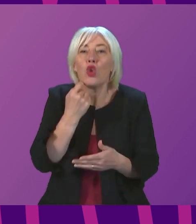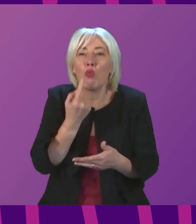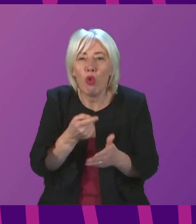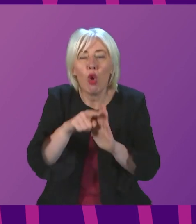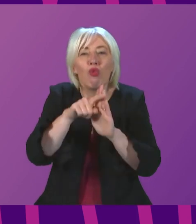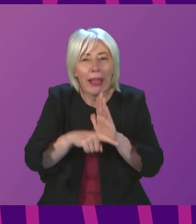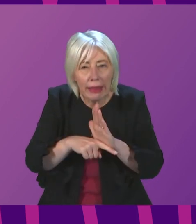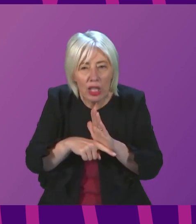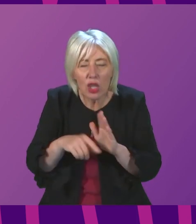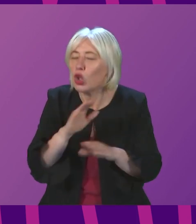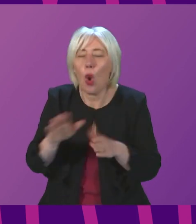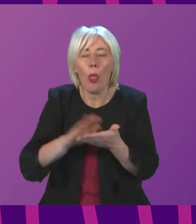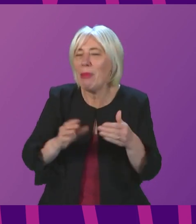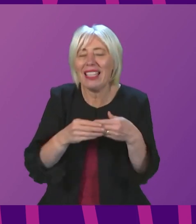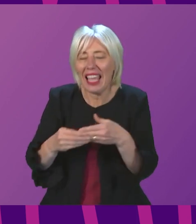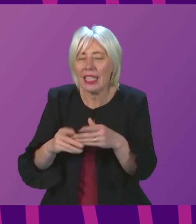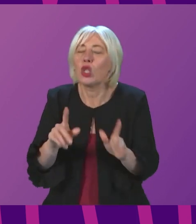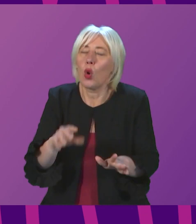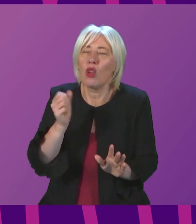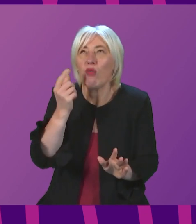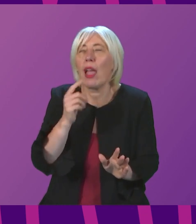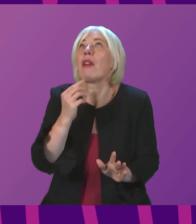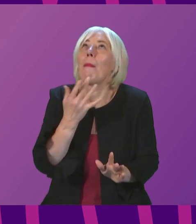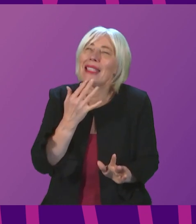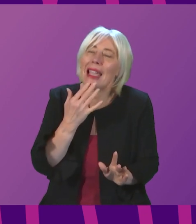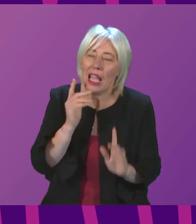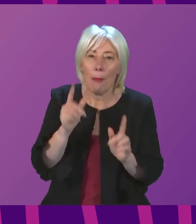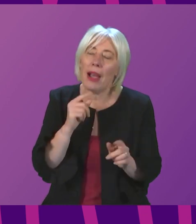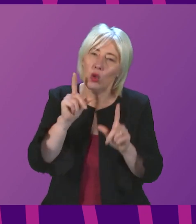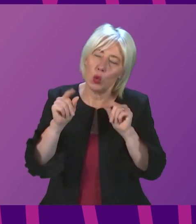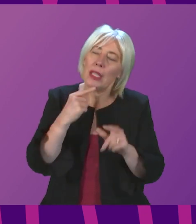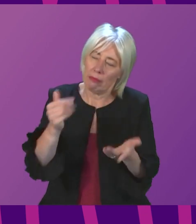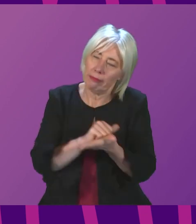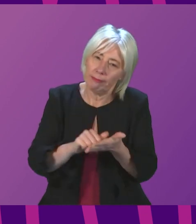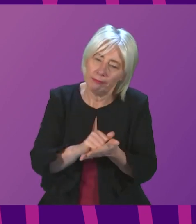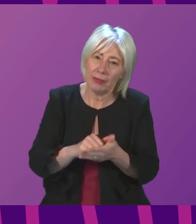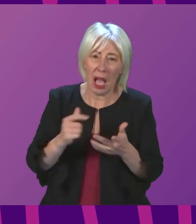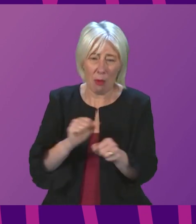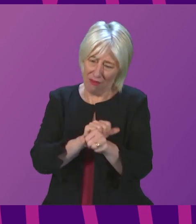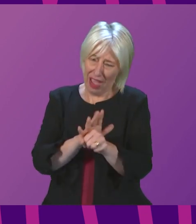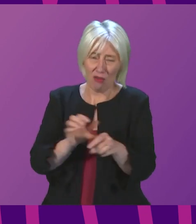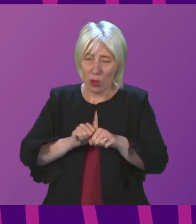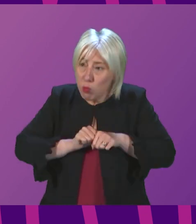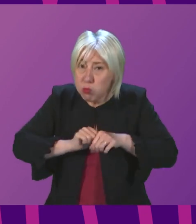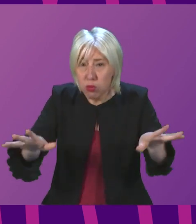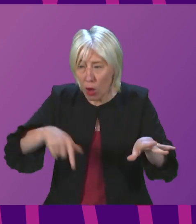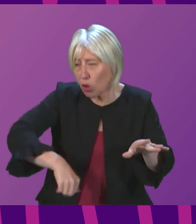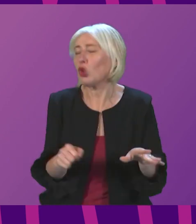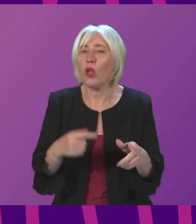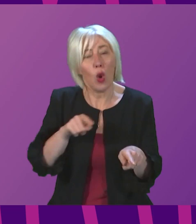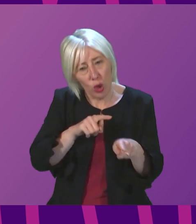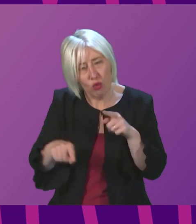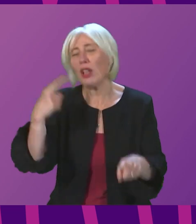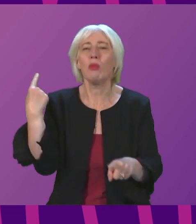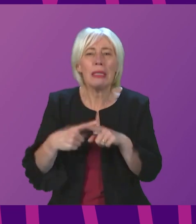he immediately corrected that. So, you know, for goodness sake, we have a virus raging around this country. We are trying to act at speed